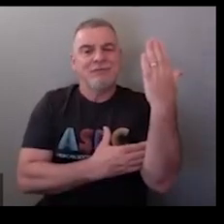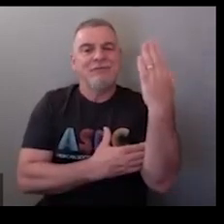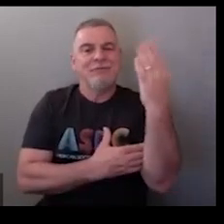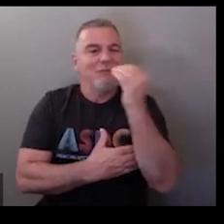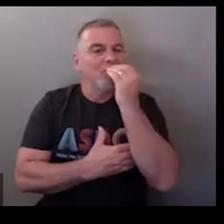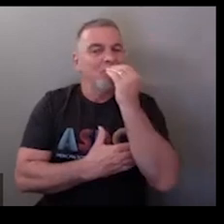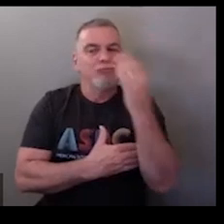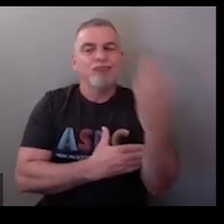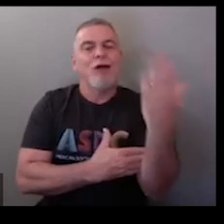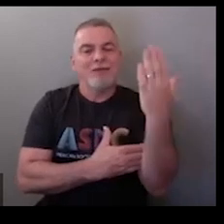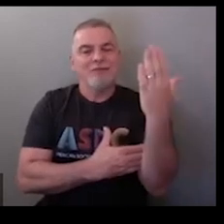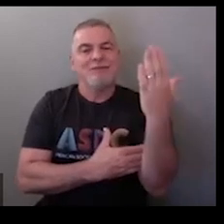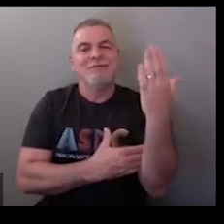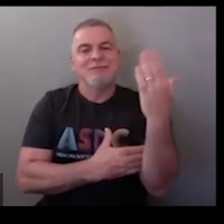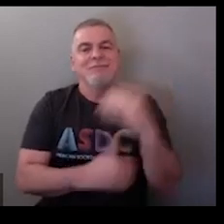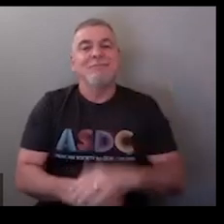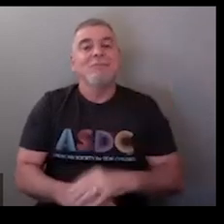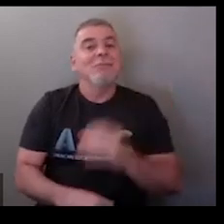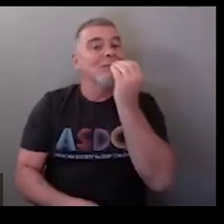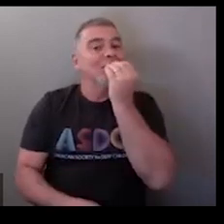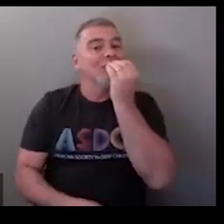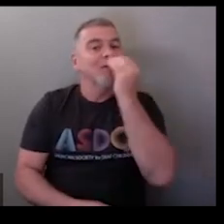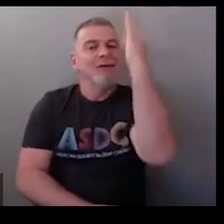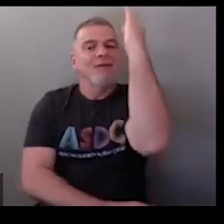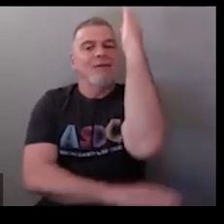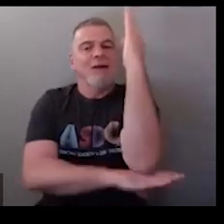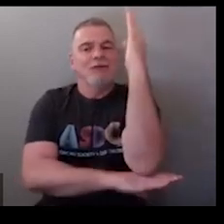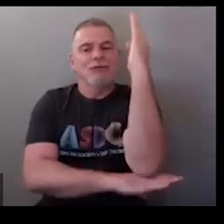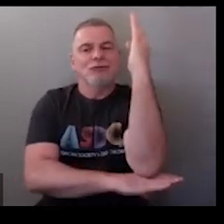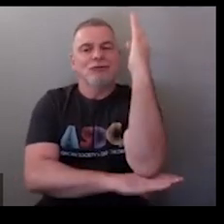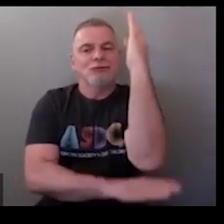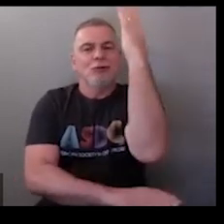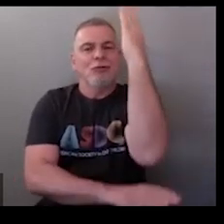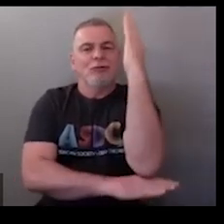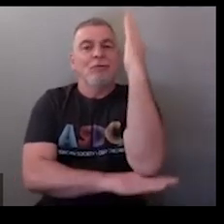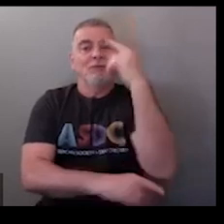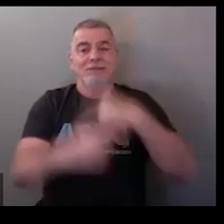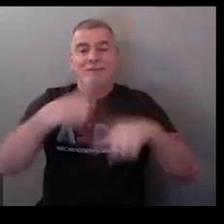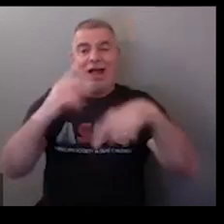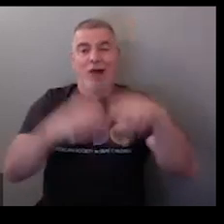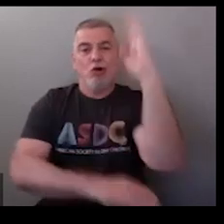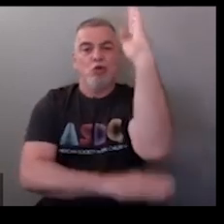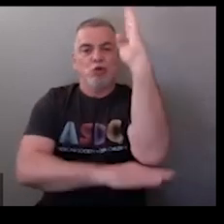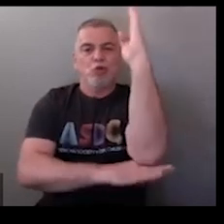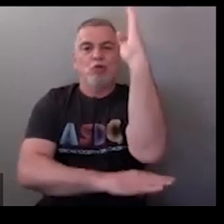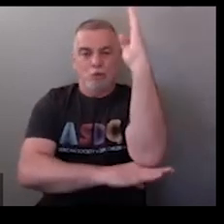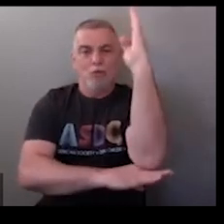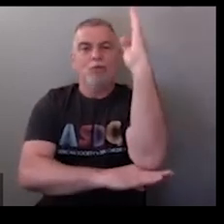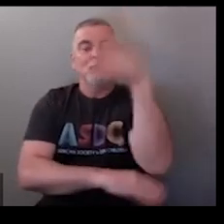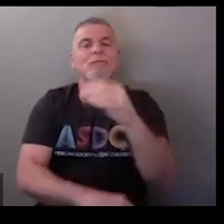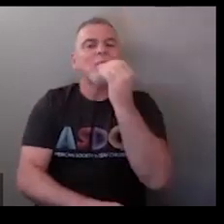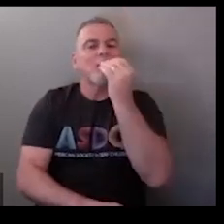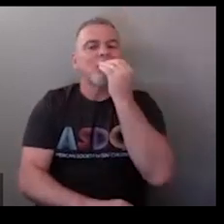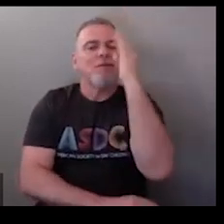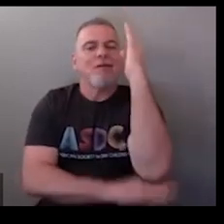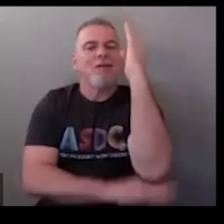breakfast so eat and morning eat and noon this is a sign